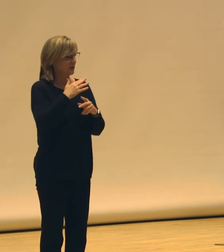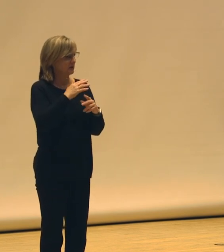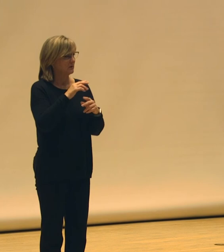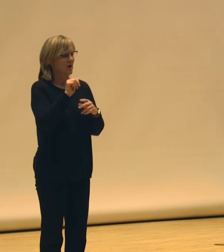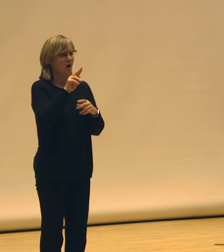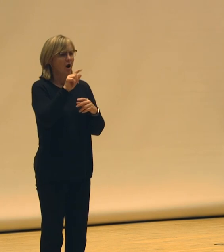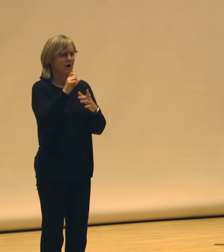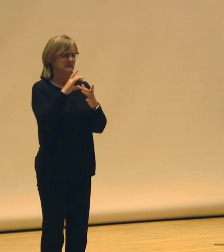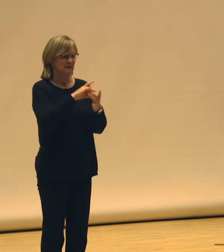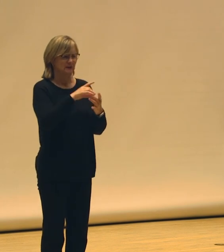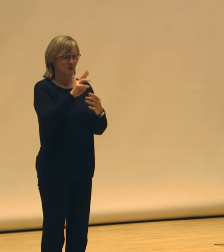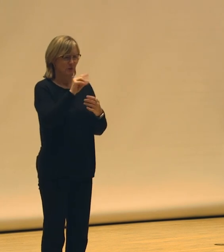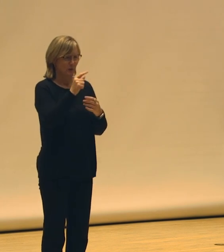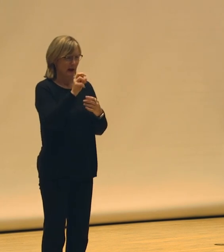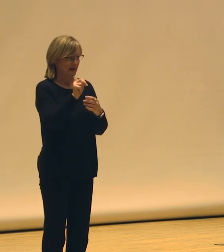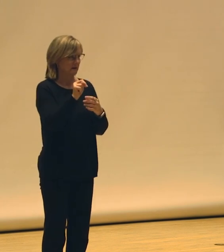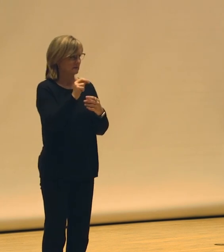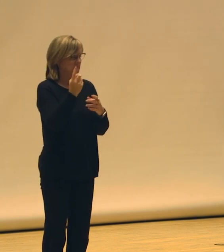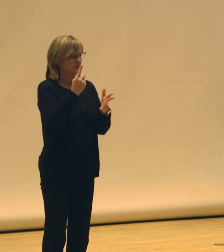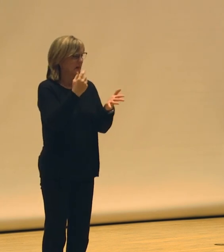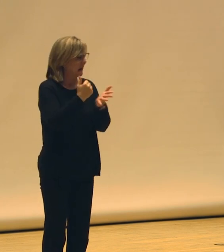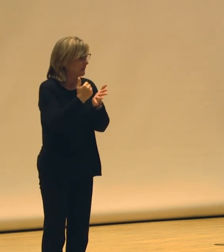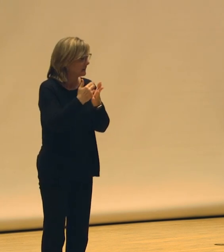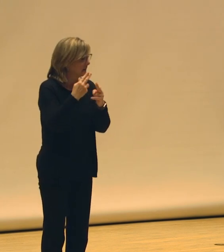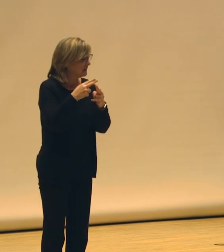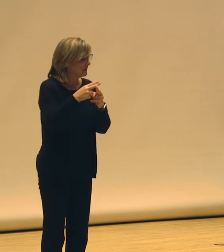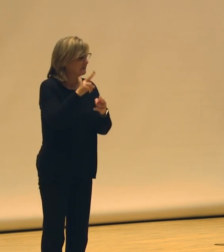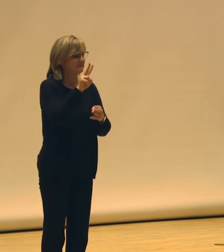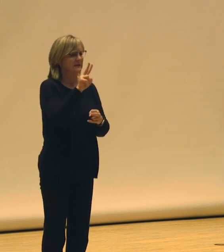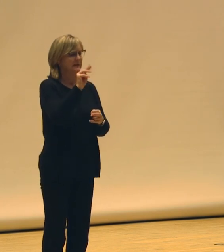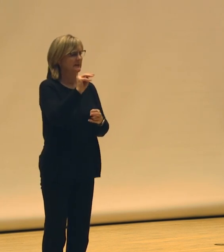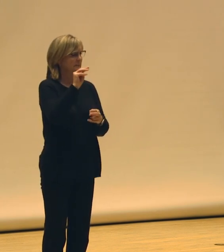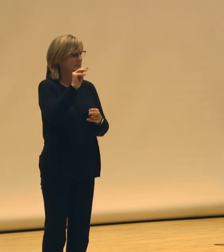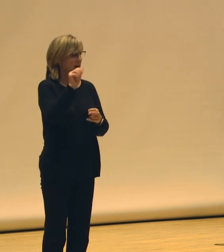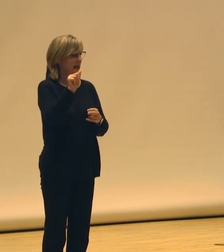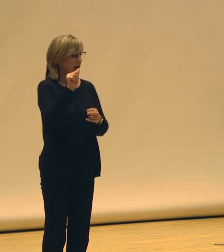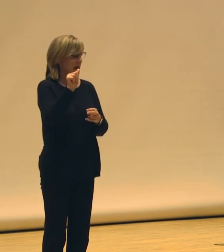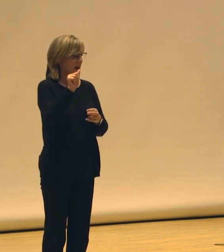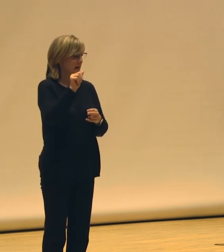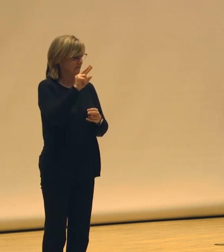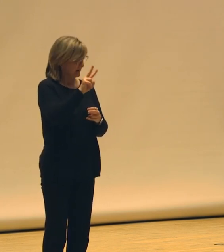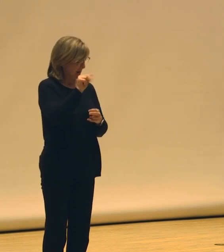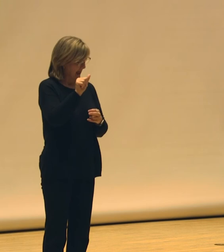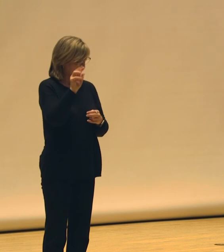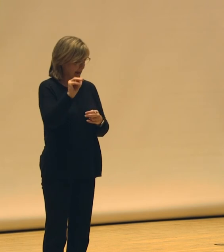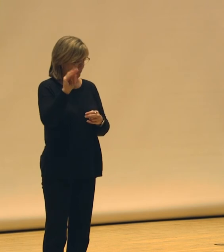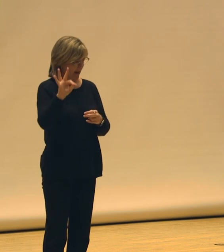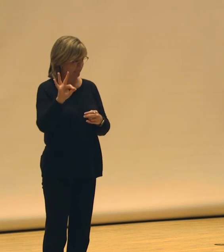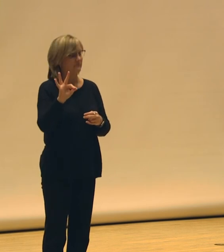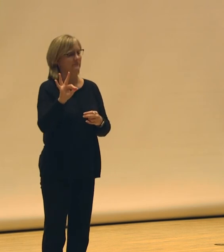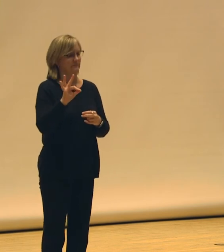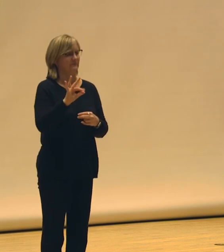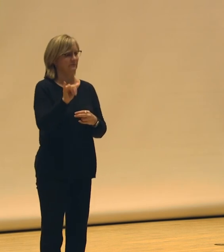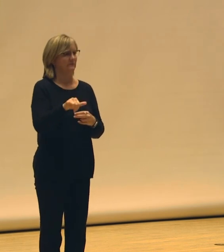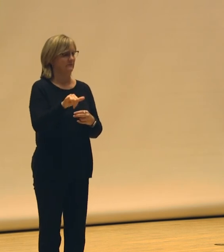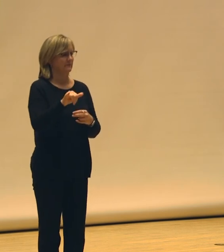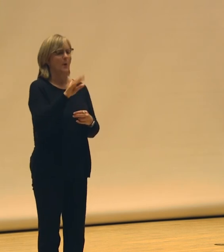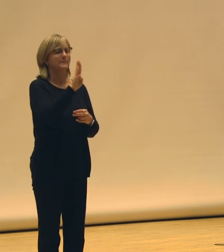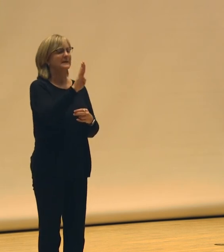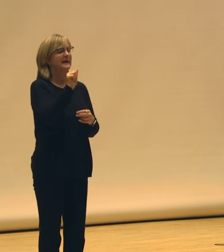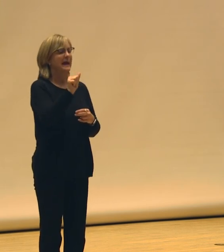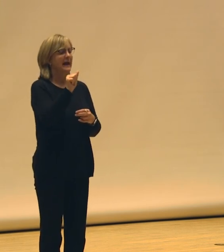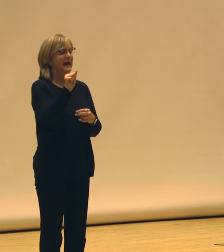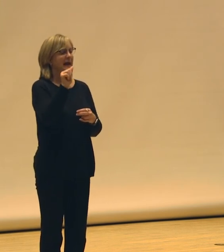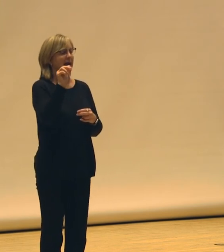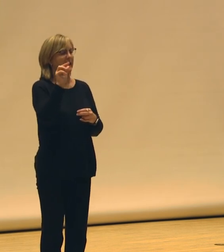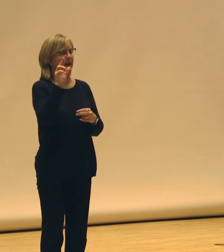someone help me with the names of that. Yeah. What is that? B-A-N-F. B-A-N-F? Yeah. Okay. Yeah. The B-A-N